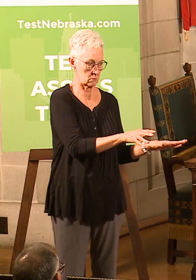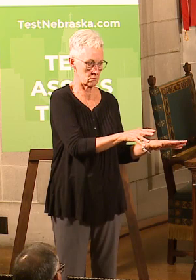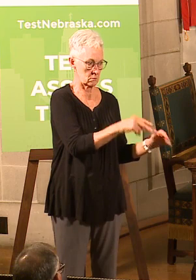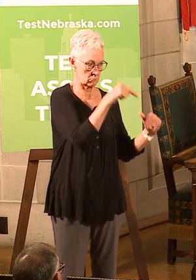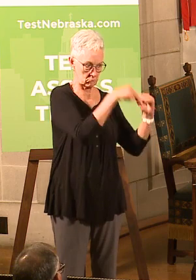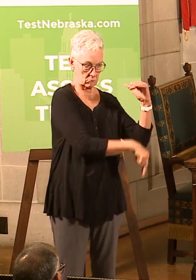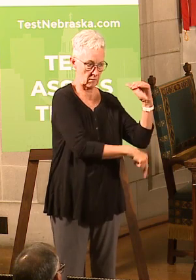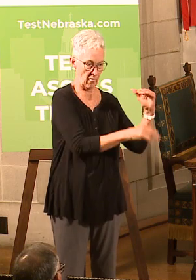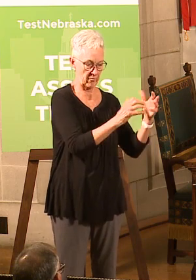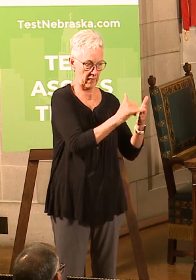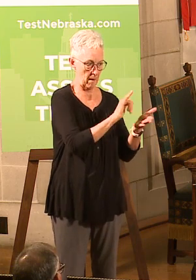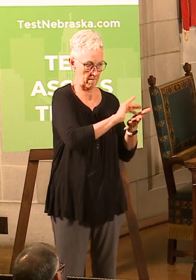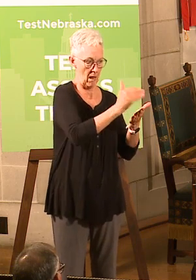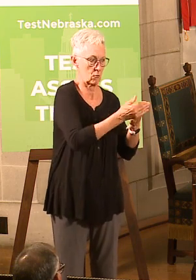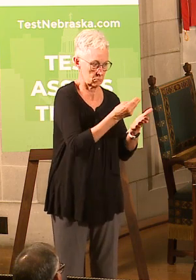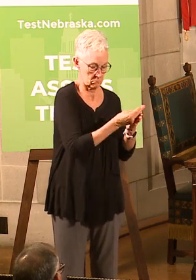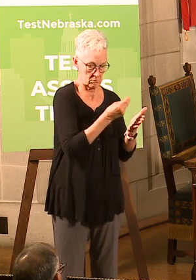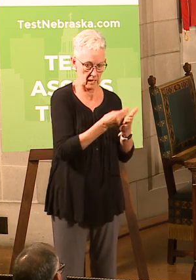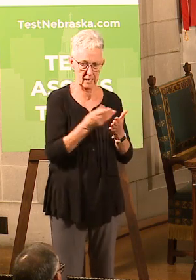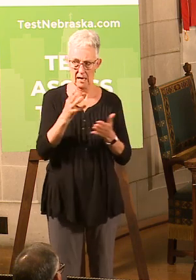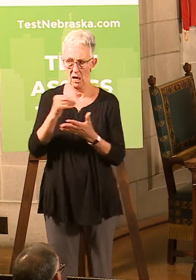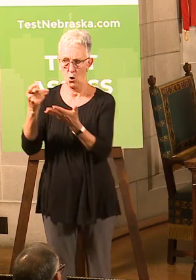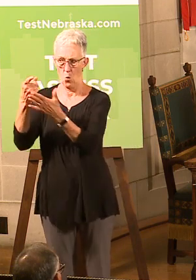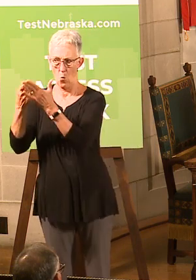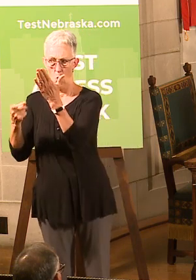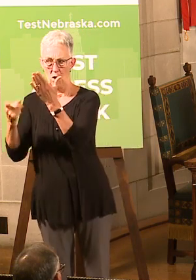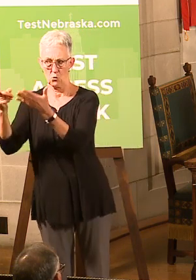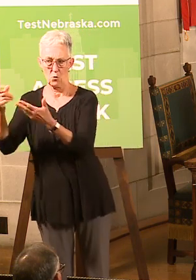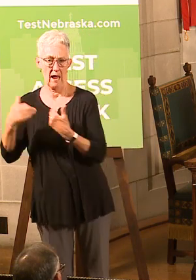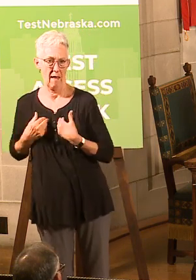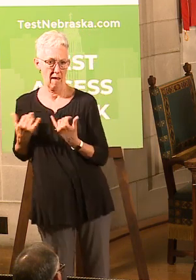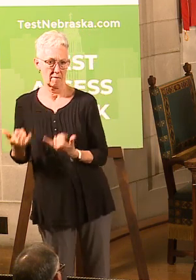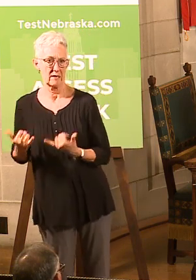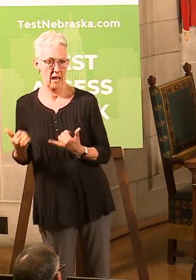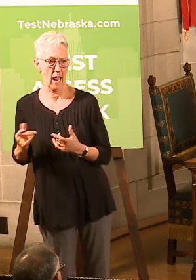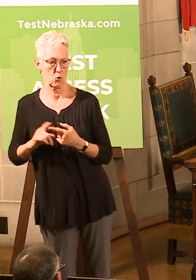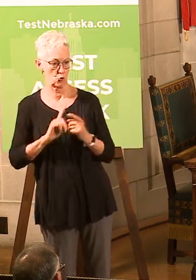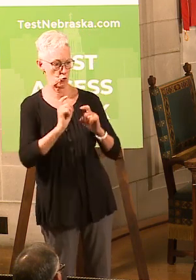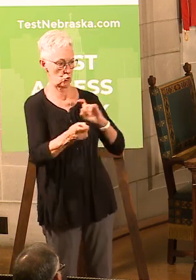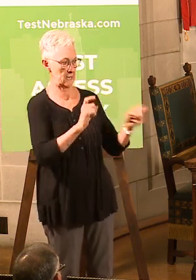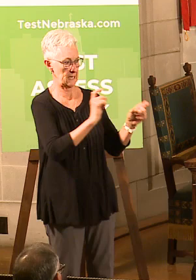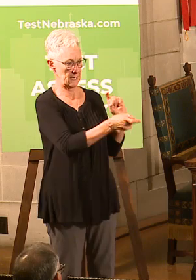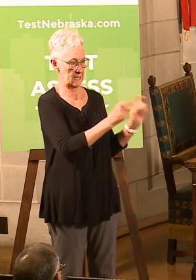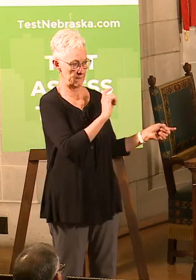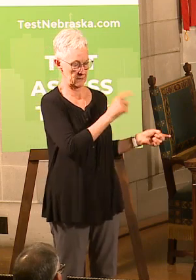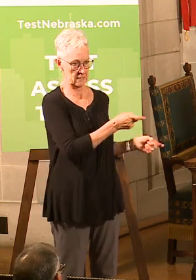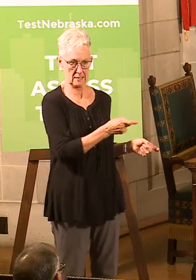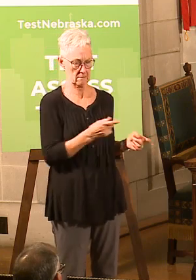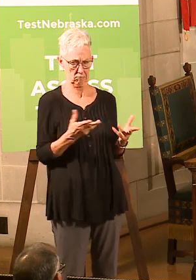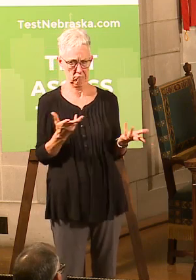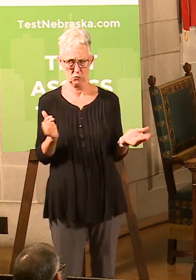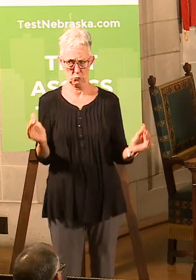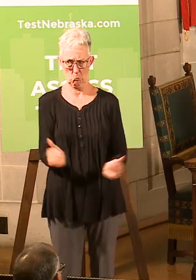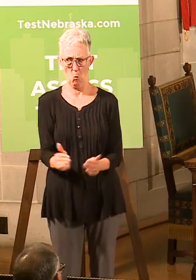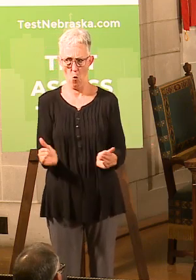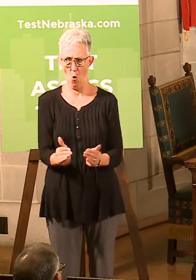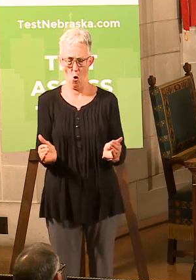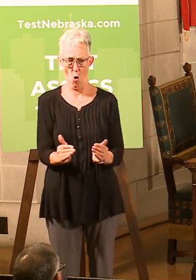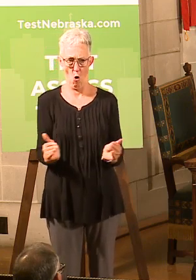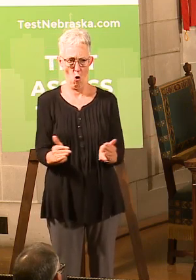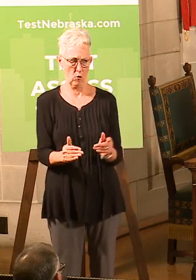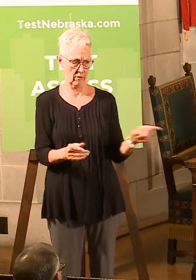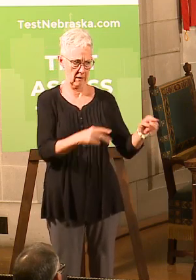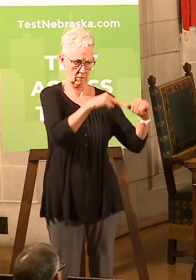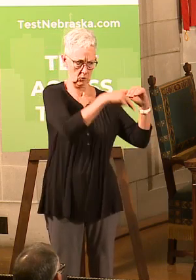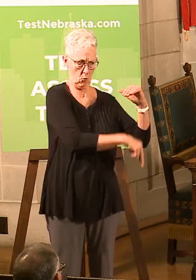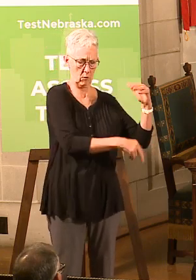between that loss and the CARES Act funding. So, the comment is, it seems like a very large gap from the actual